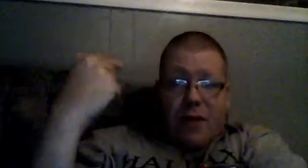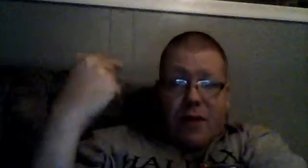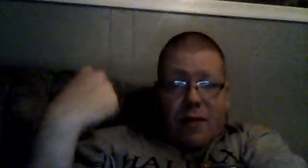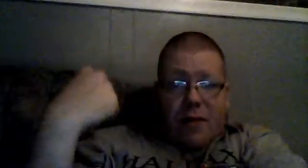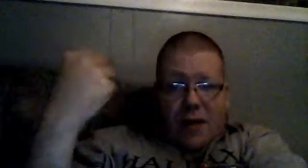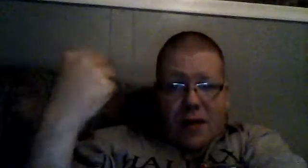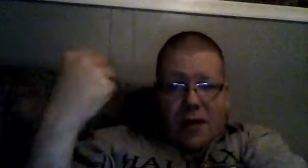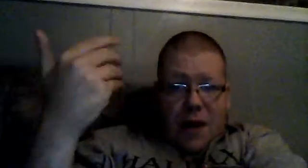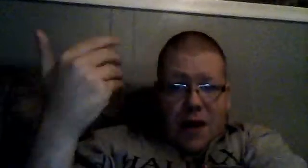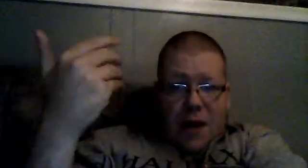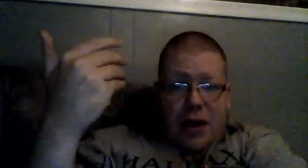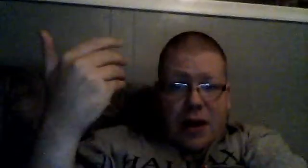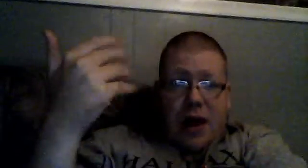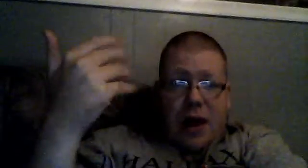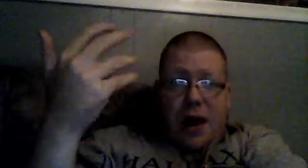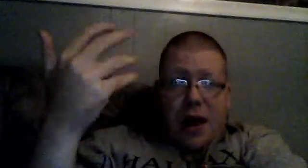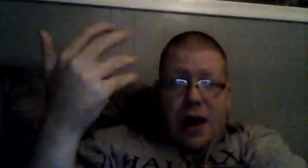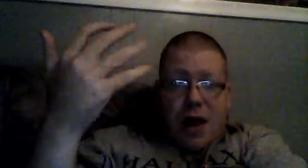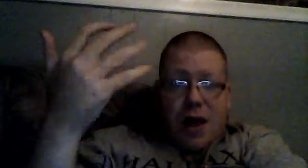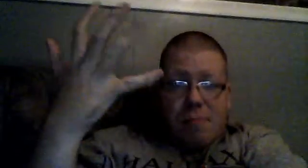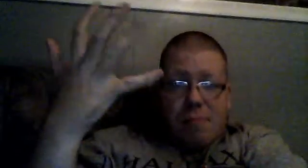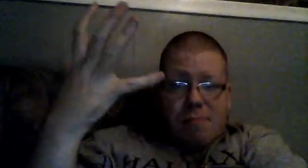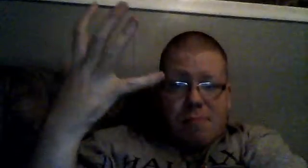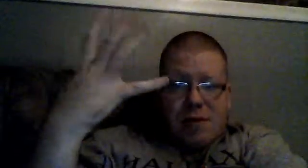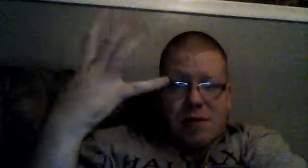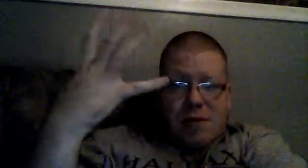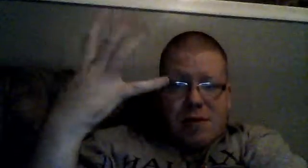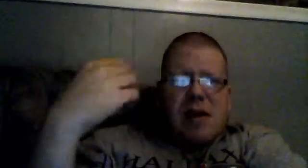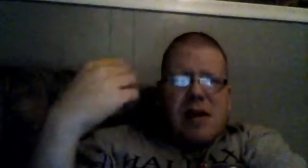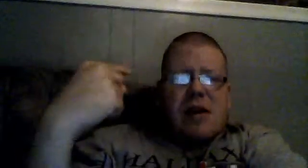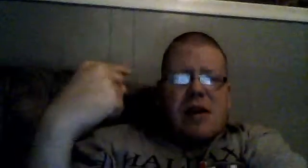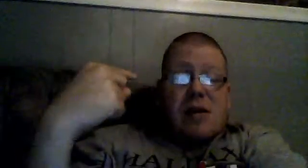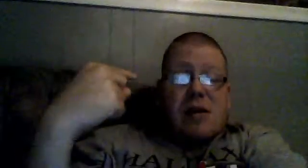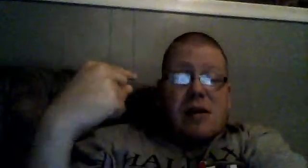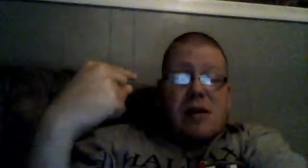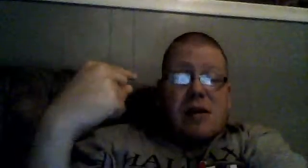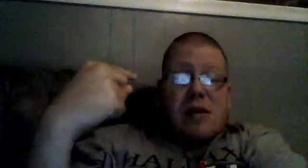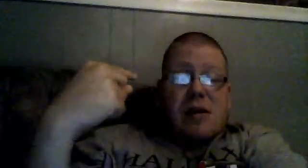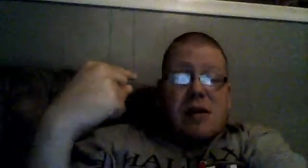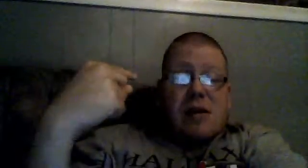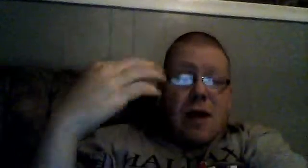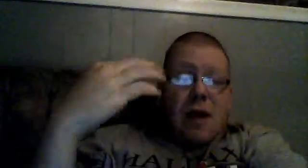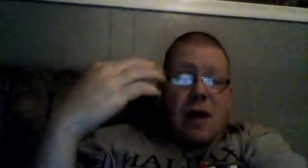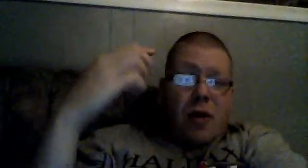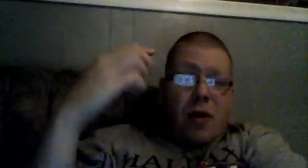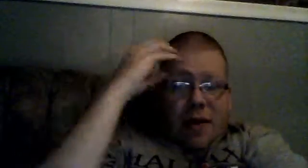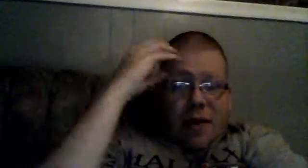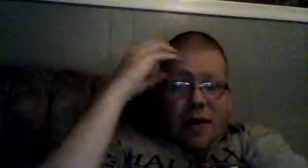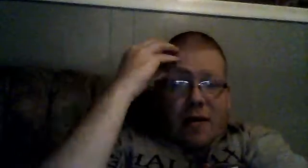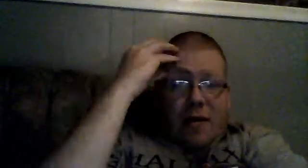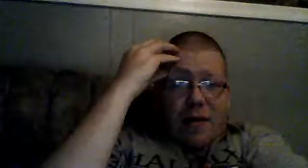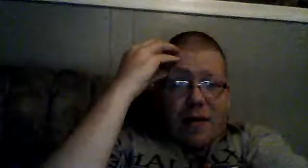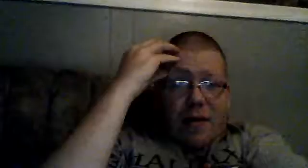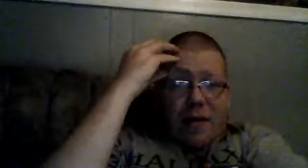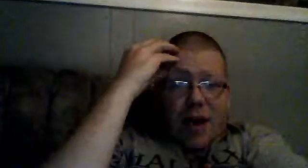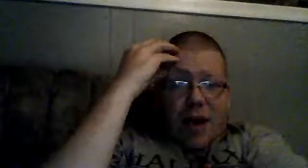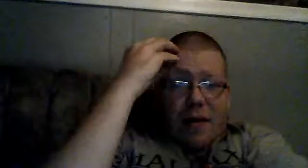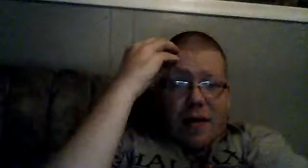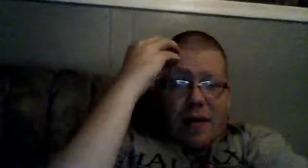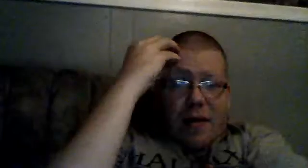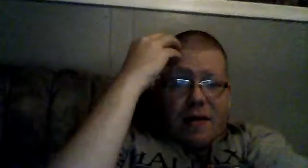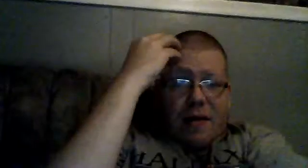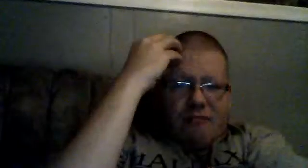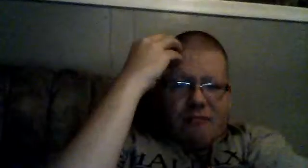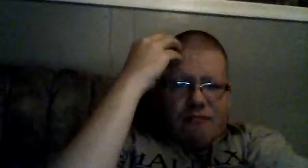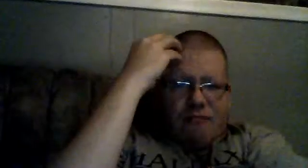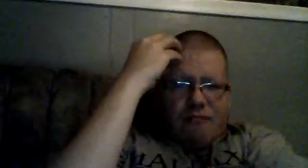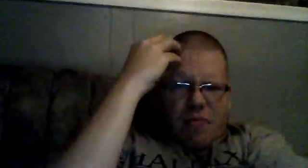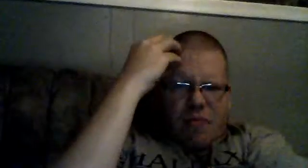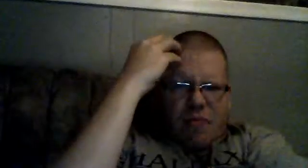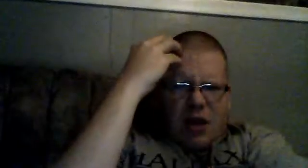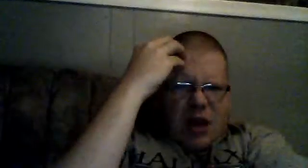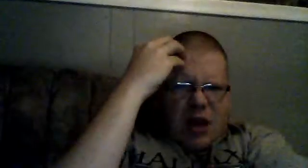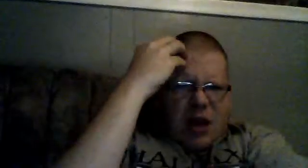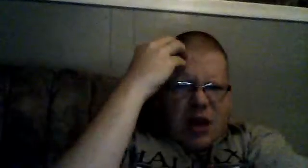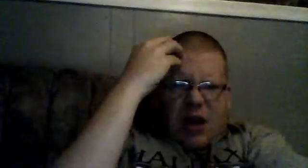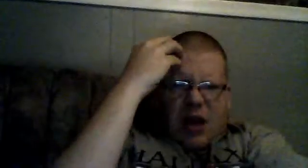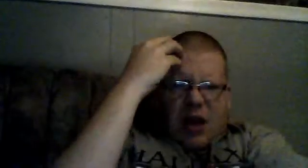I, was an athlete, and I, got puck, it's, stuck in my head, and, I